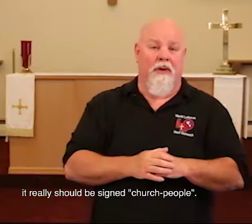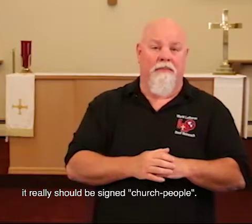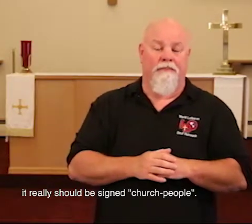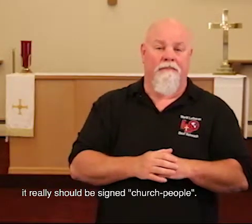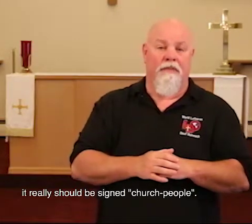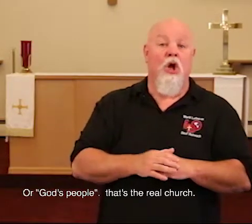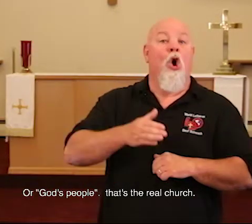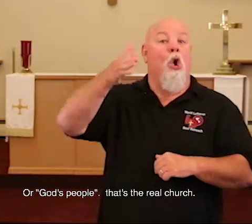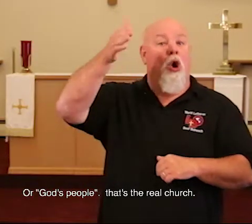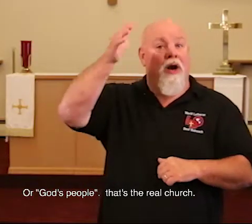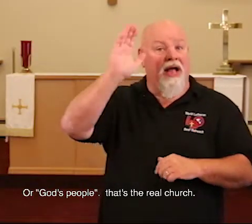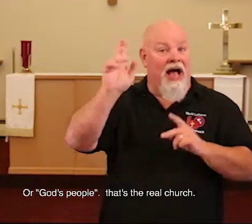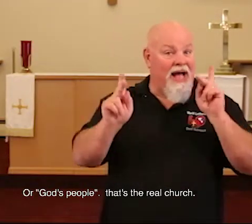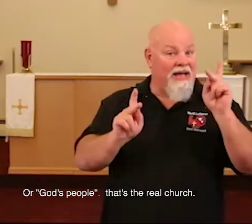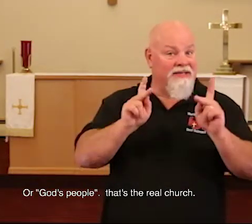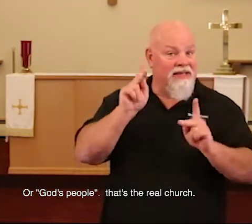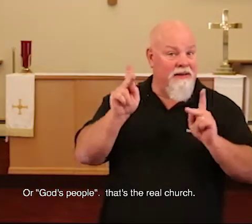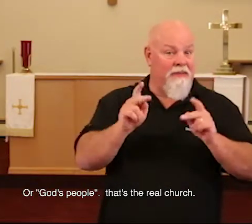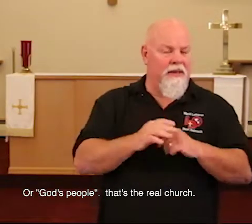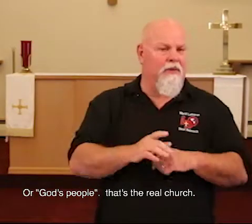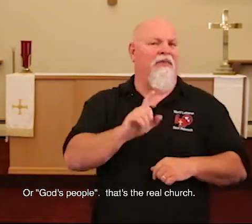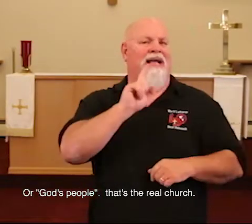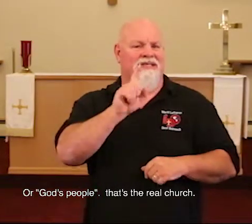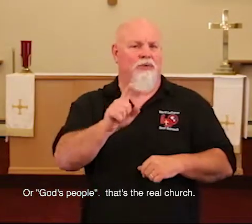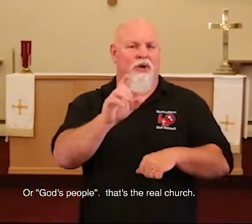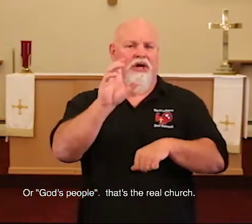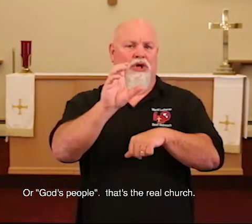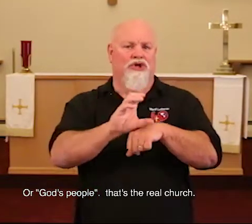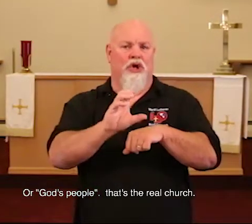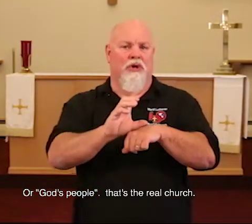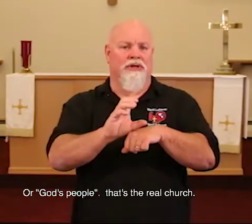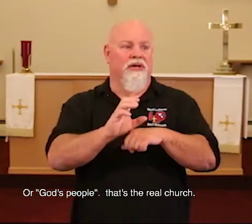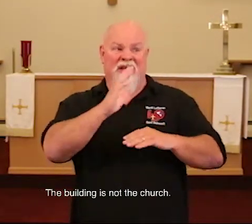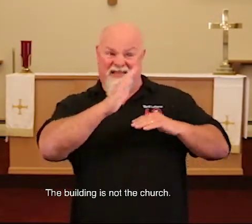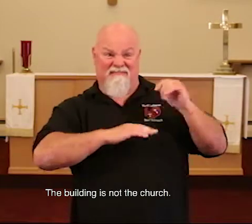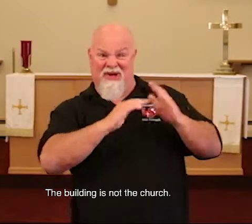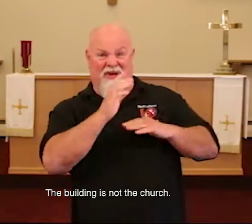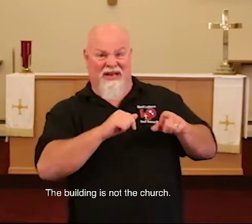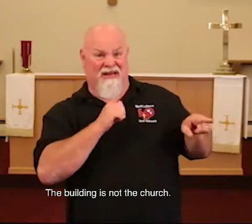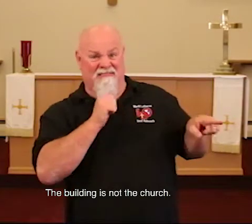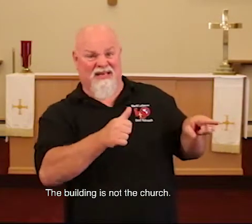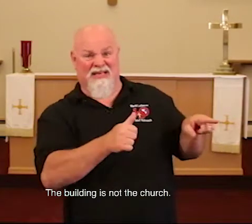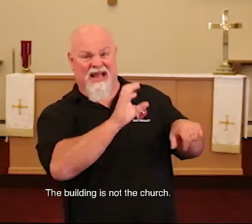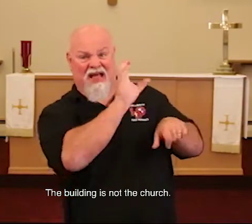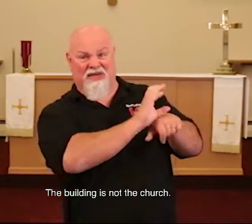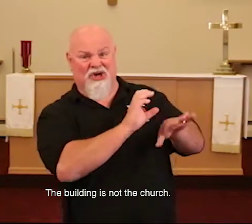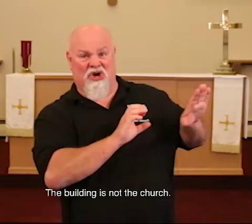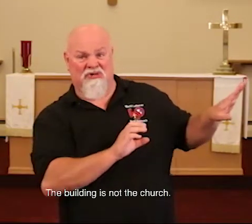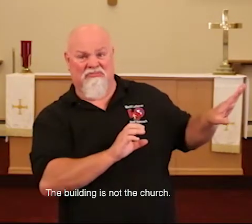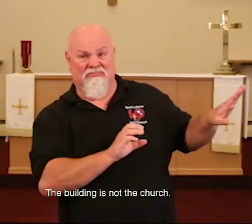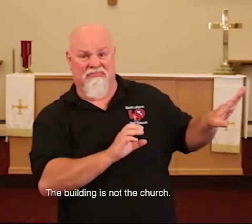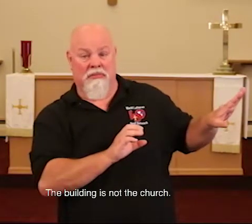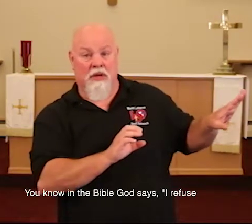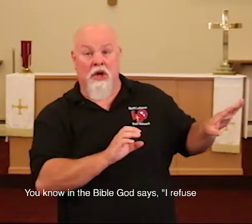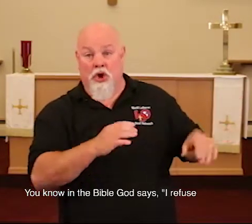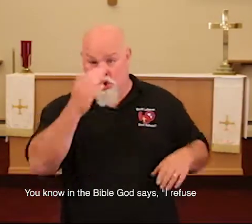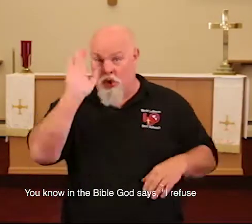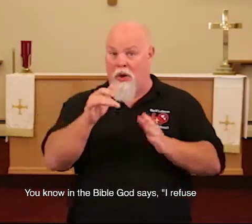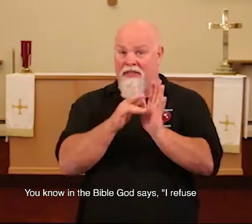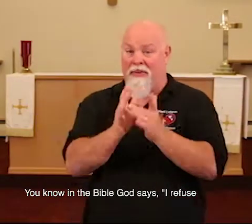or God's people. That's the real church. The building is not the church. You know, in the